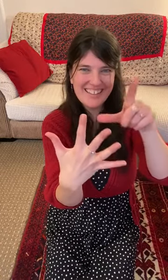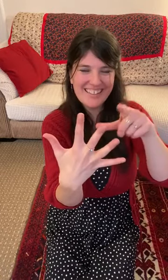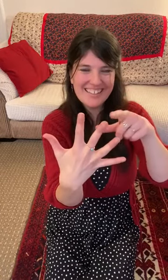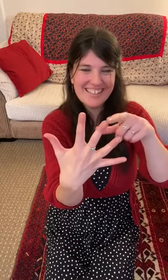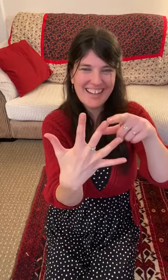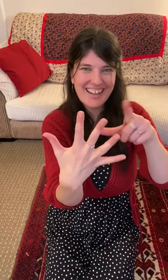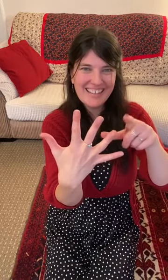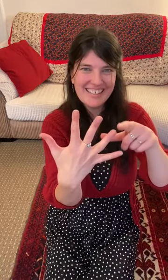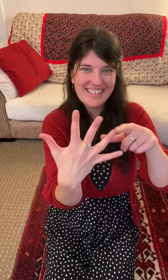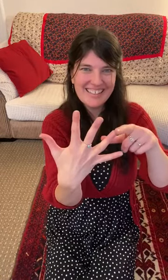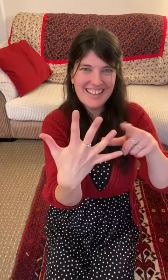Johnny, Johnny,